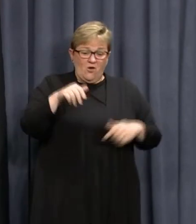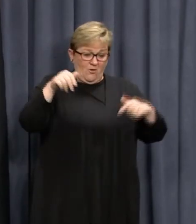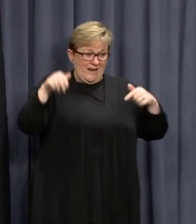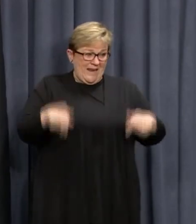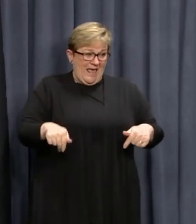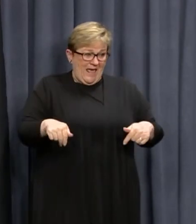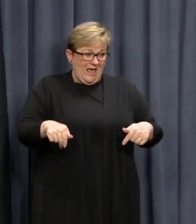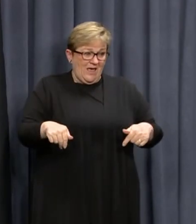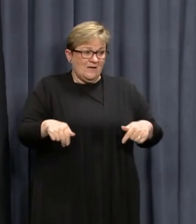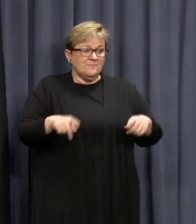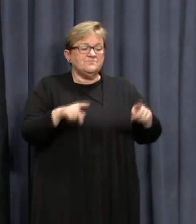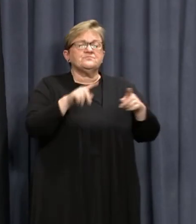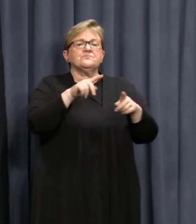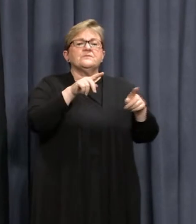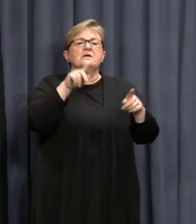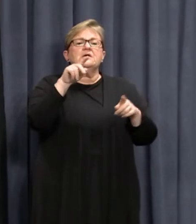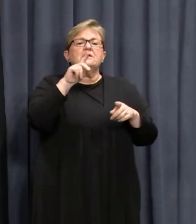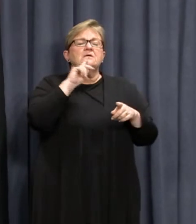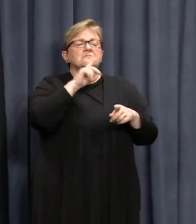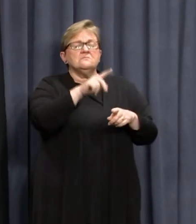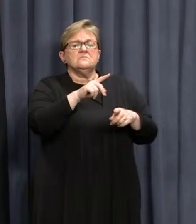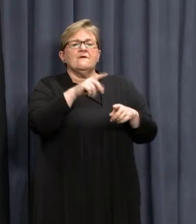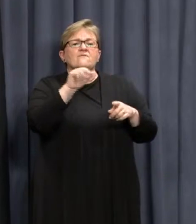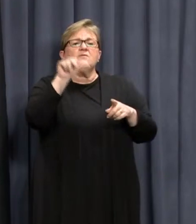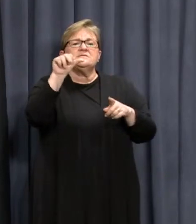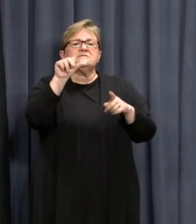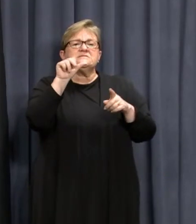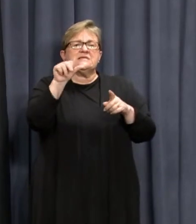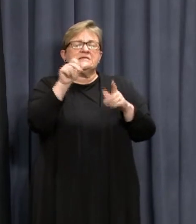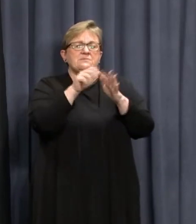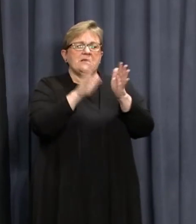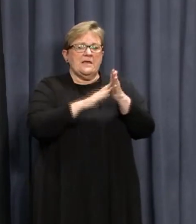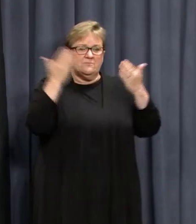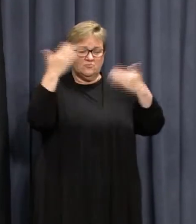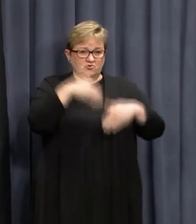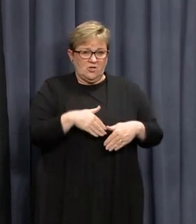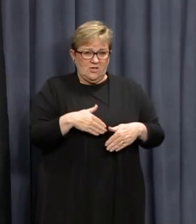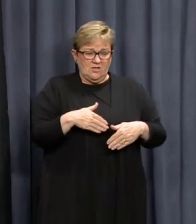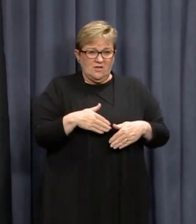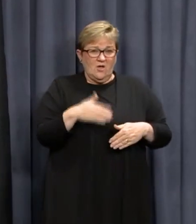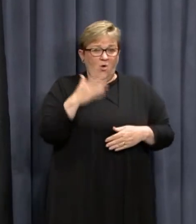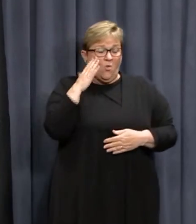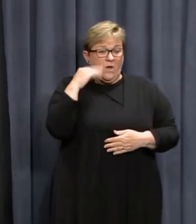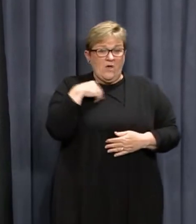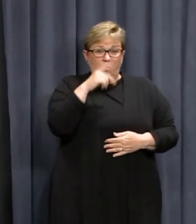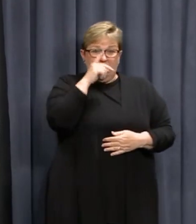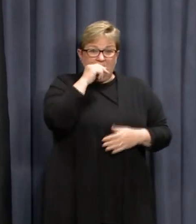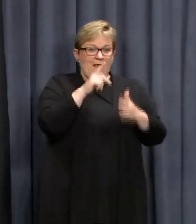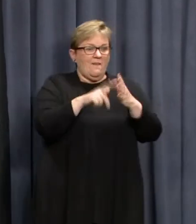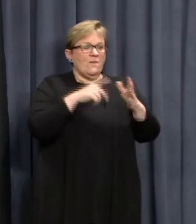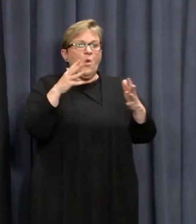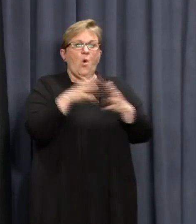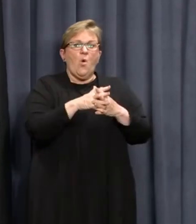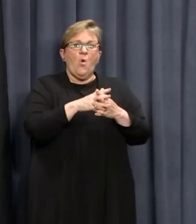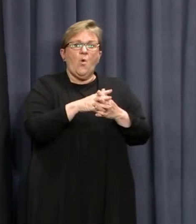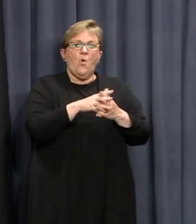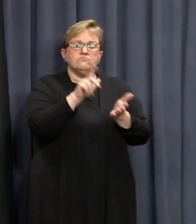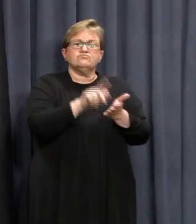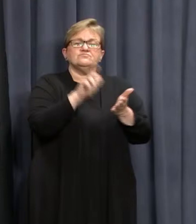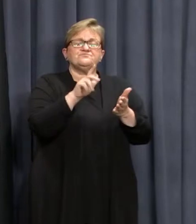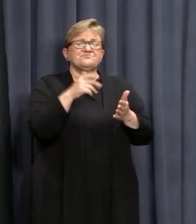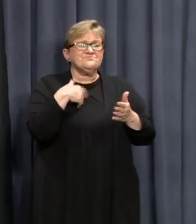effectively from now or when? It comes into effect legally from six o'clock tonight as soon as we can get the laws in place.